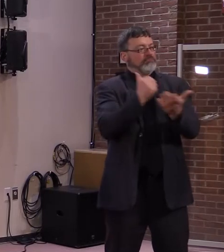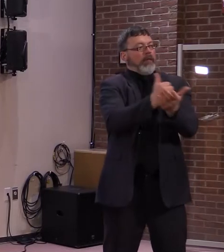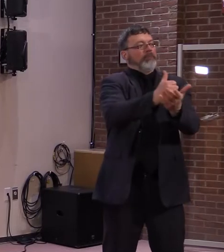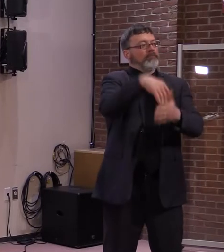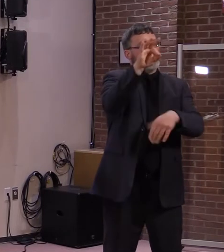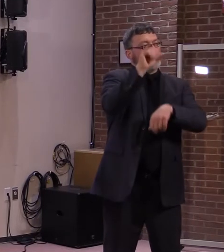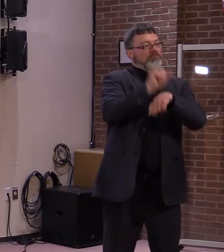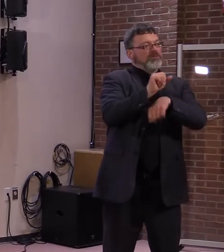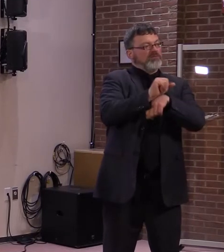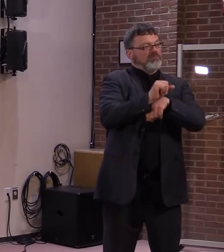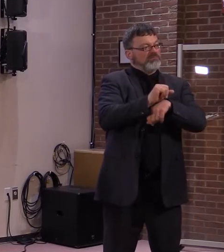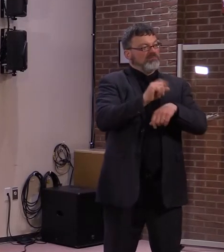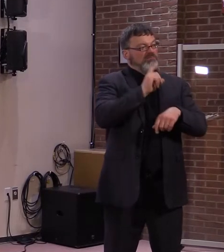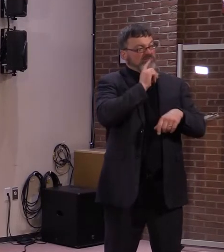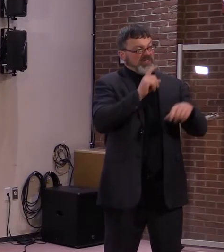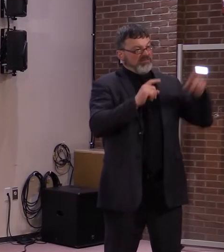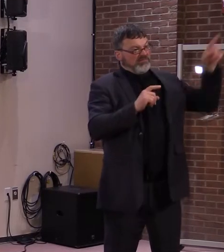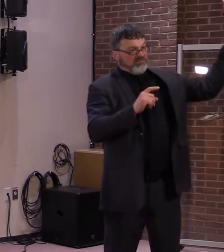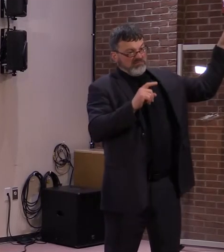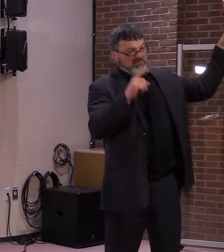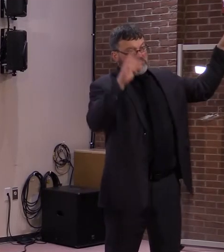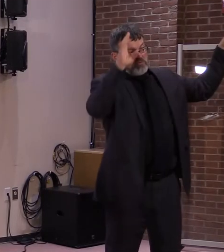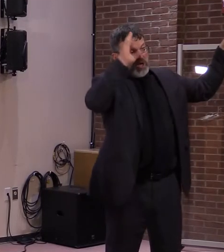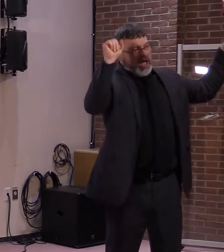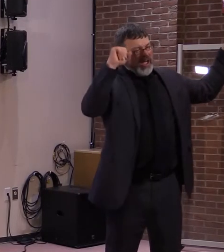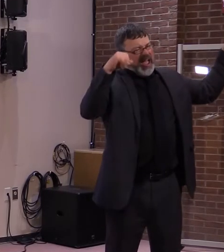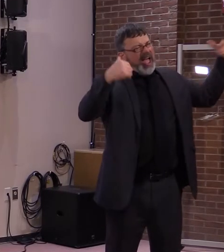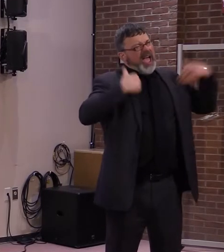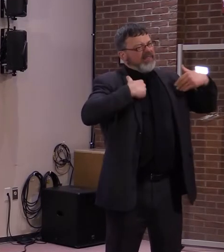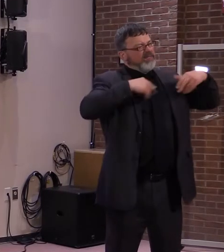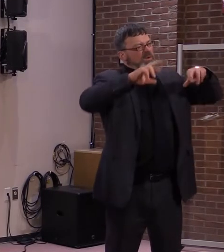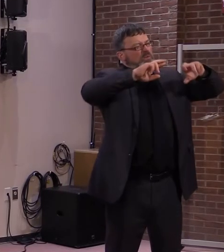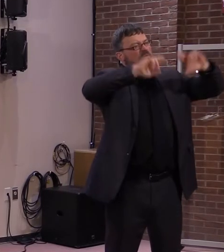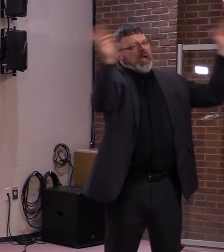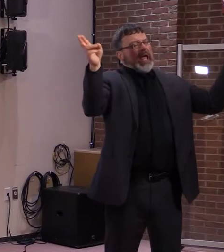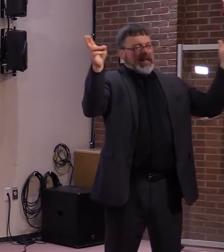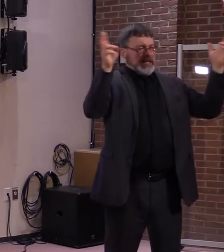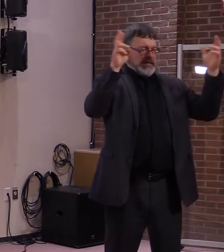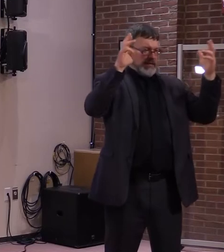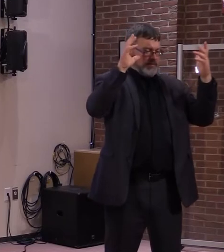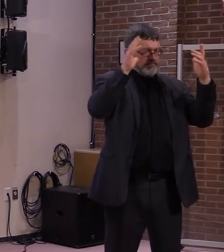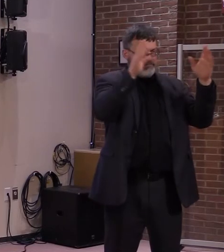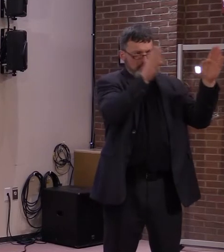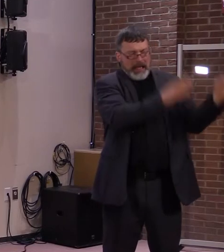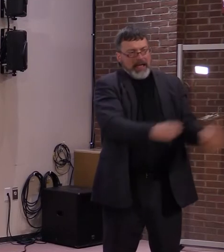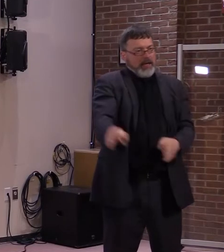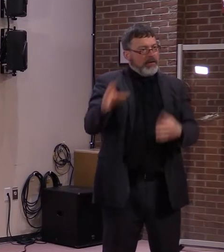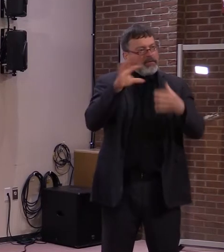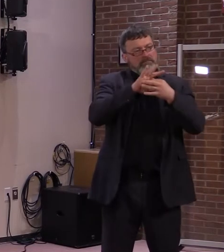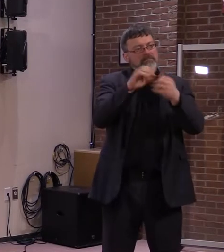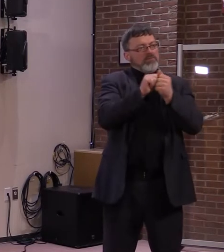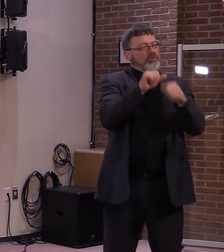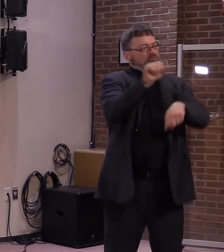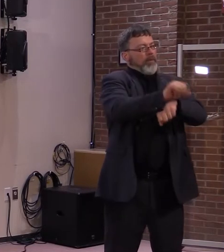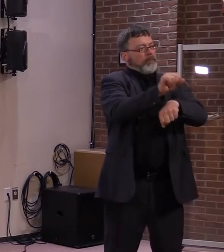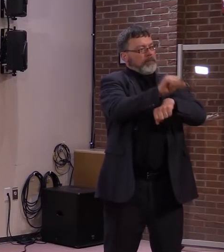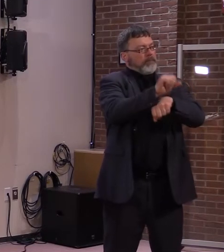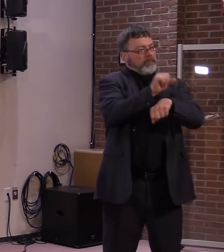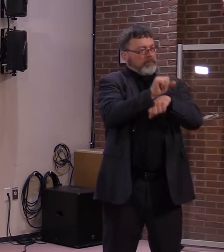provisions in it and funding related to workforce development and re-employment efforts as well.